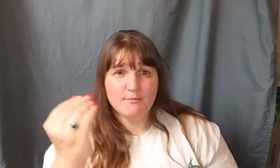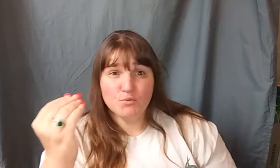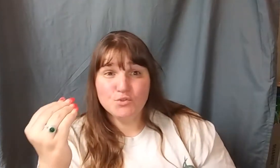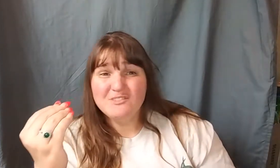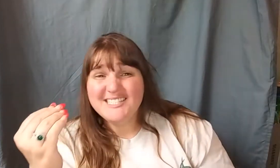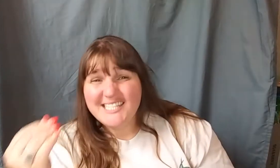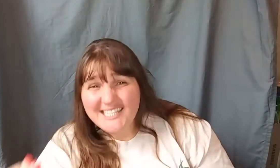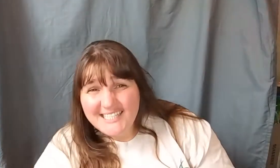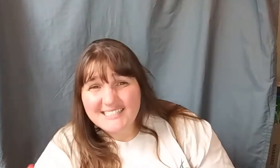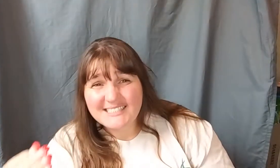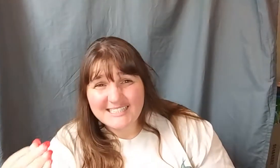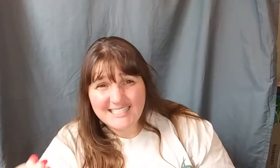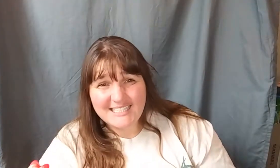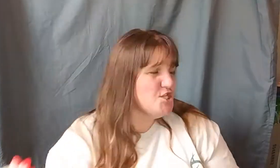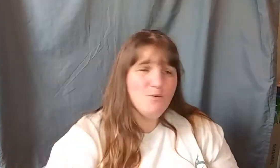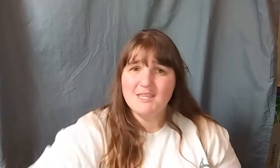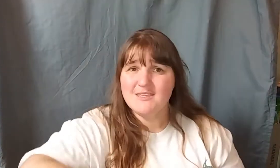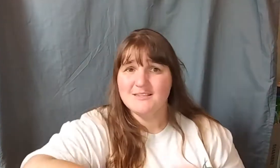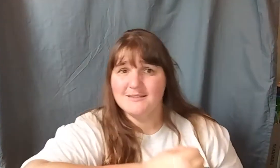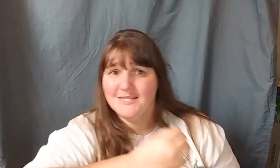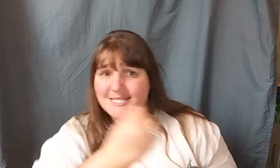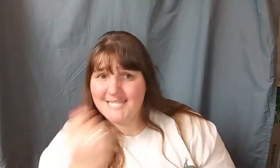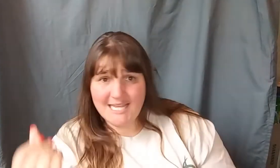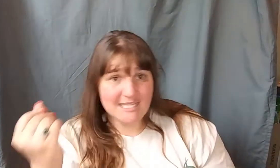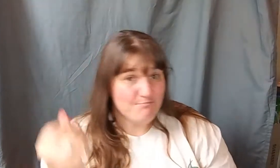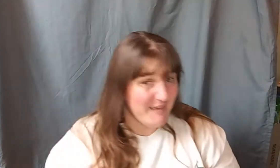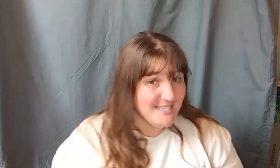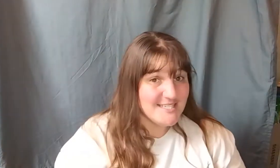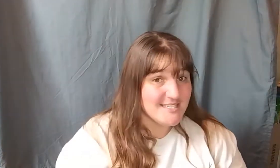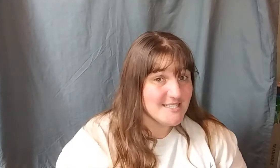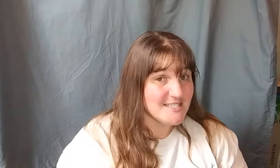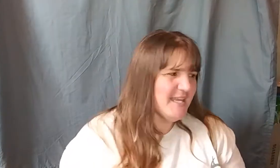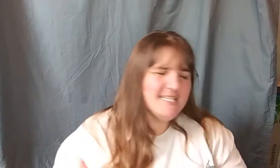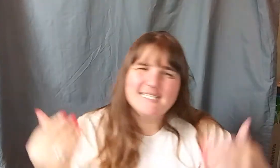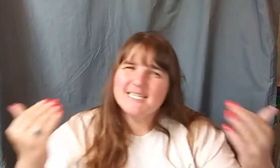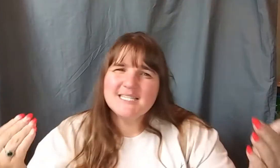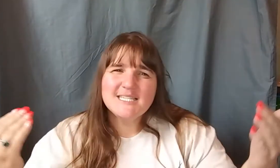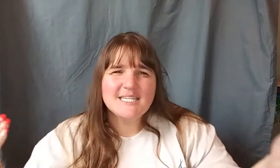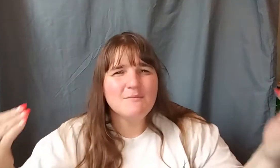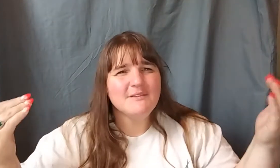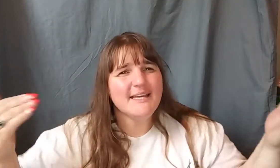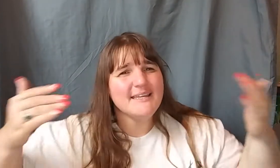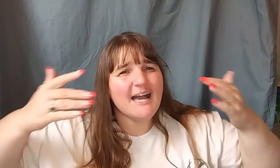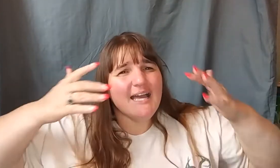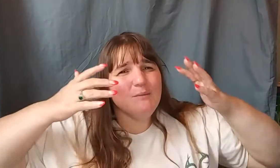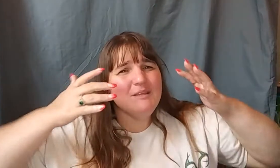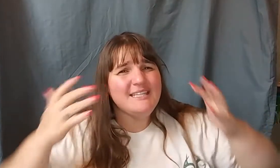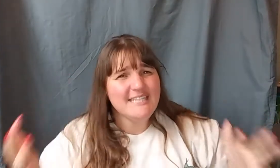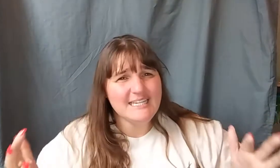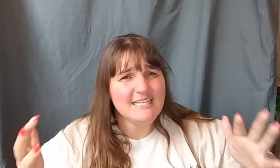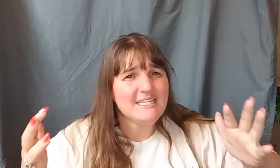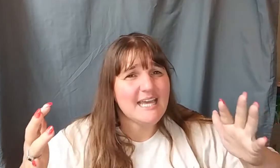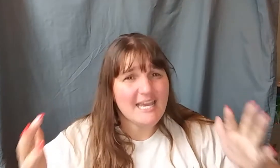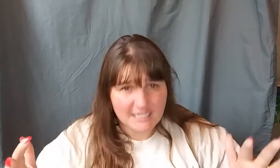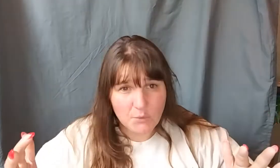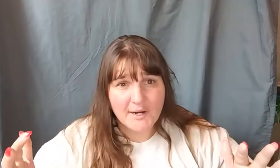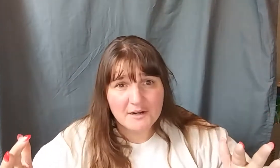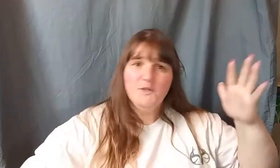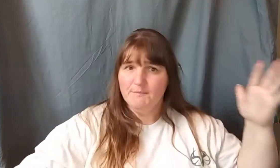am routinely doing things on a daily basis. And it doesn't seem like I am getting anywhere with my